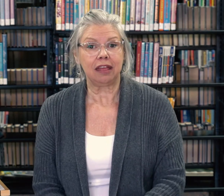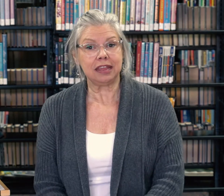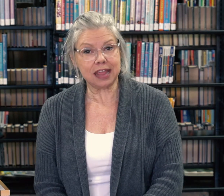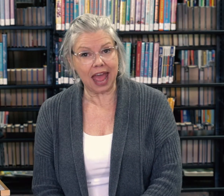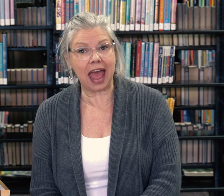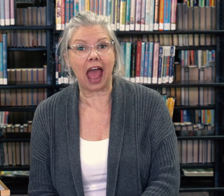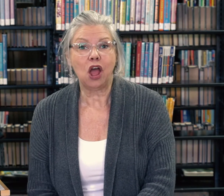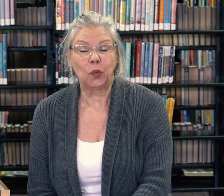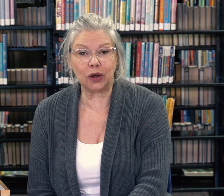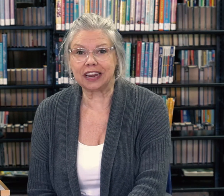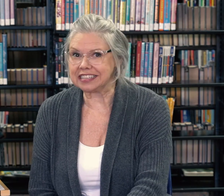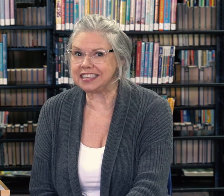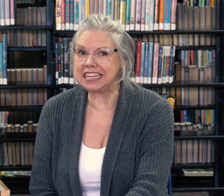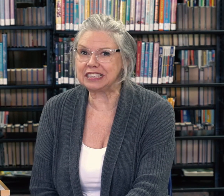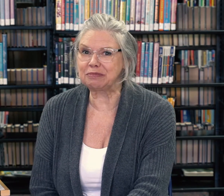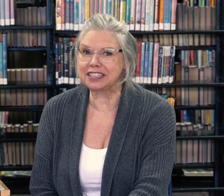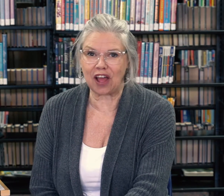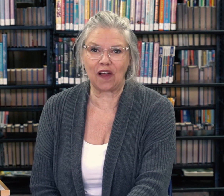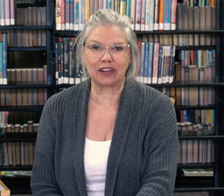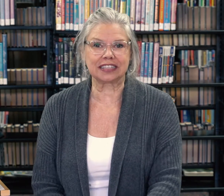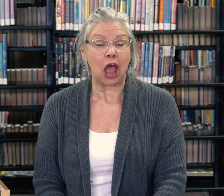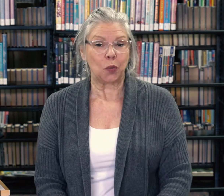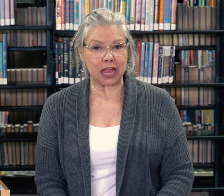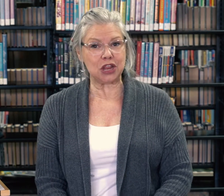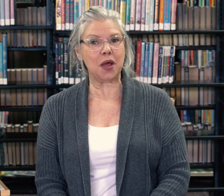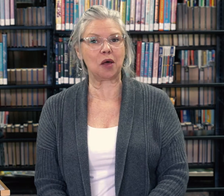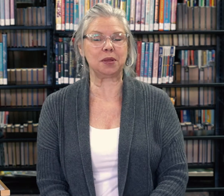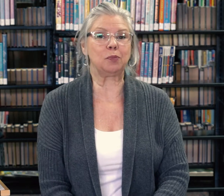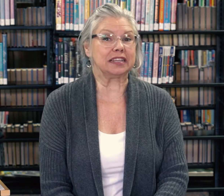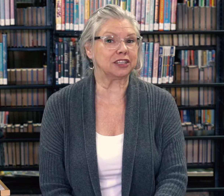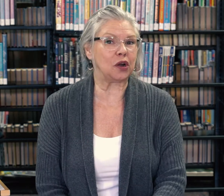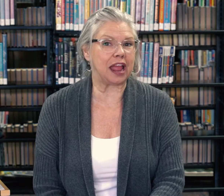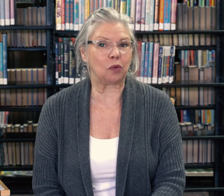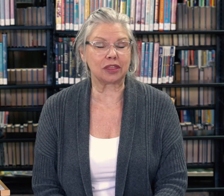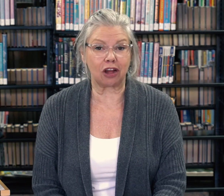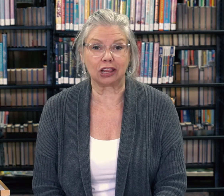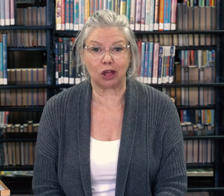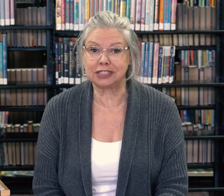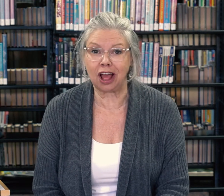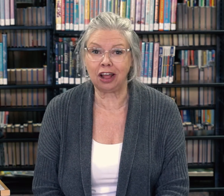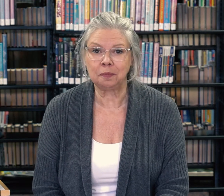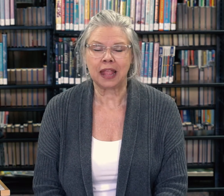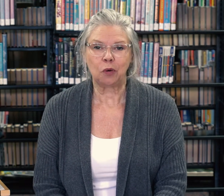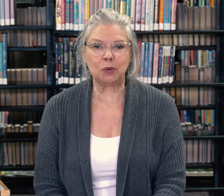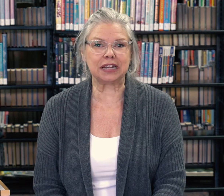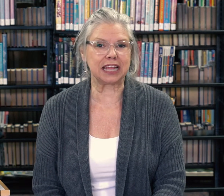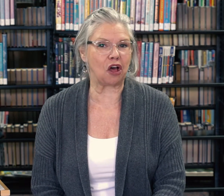Yeah, we're going to sing some songs. Well, can you help me by starting out with our hello song? We want to tell